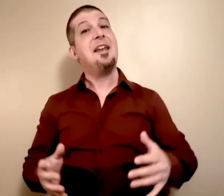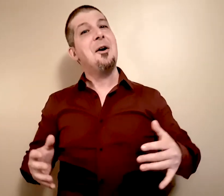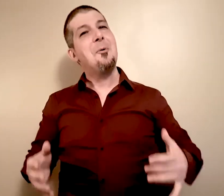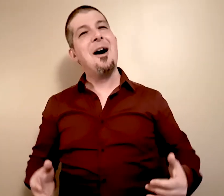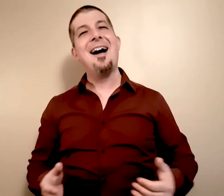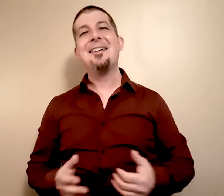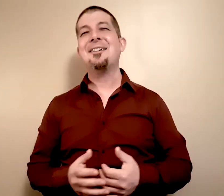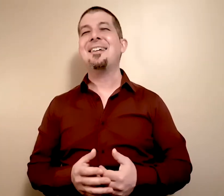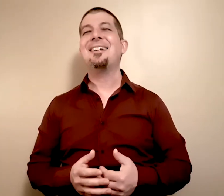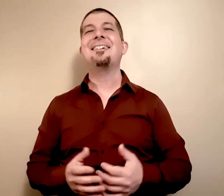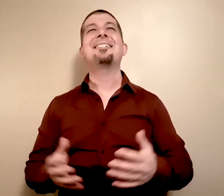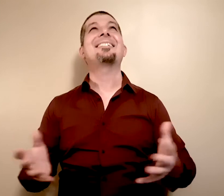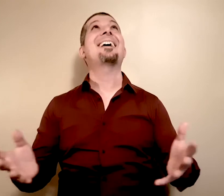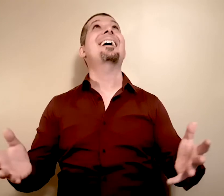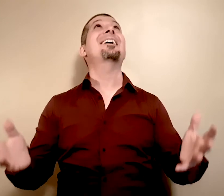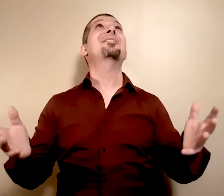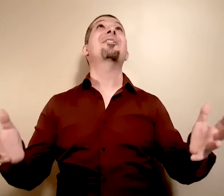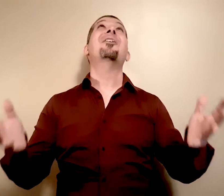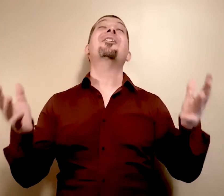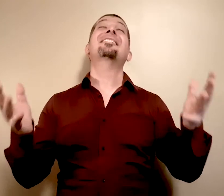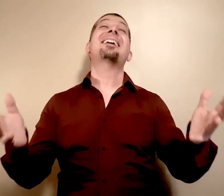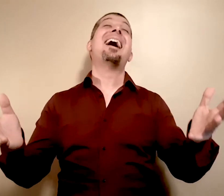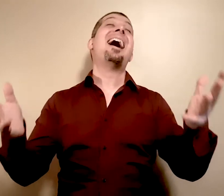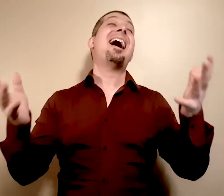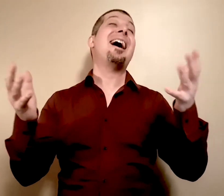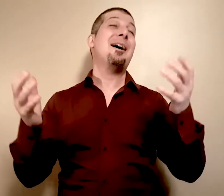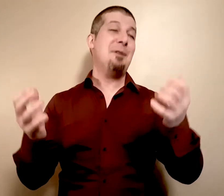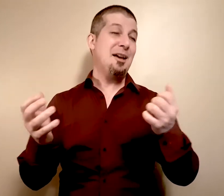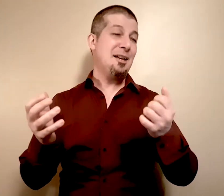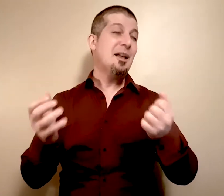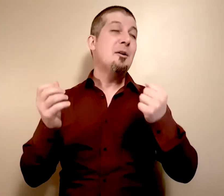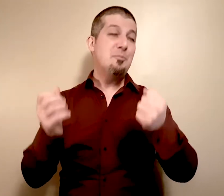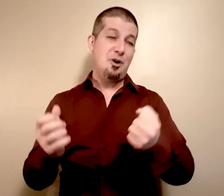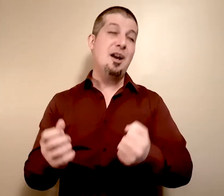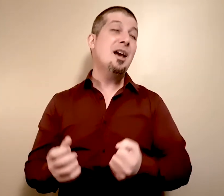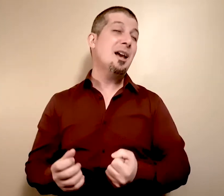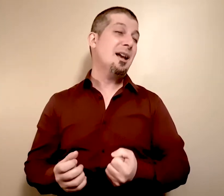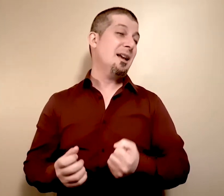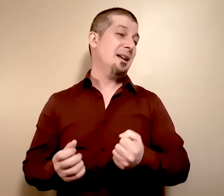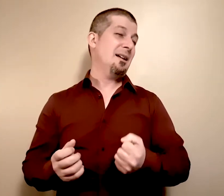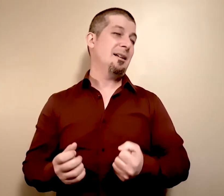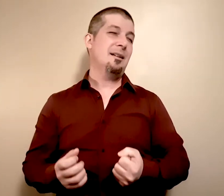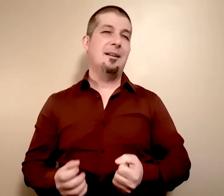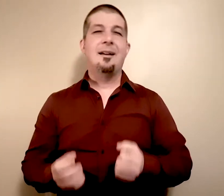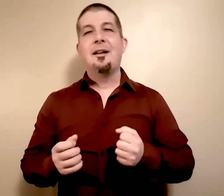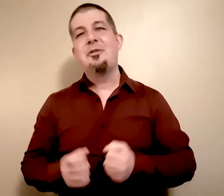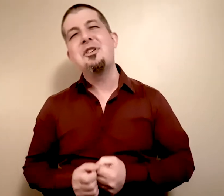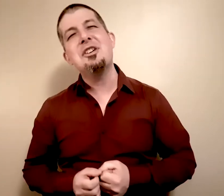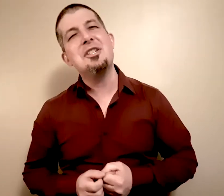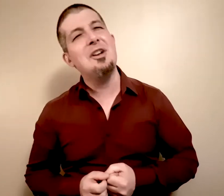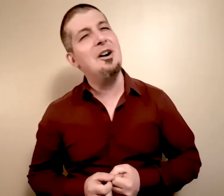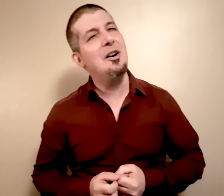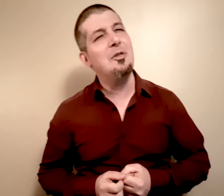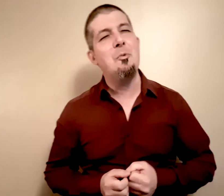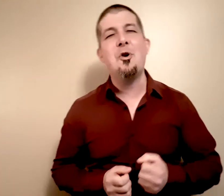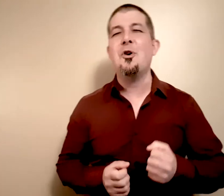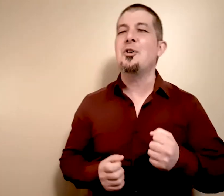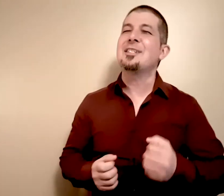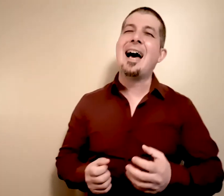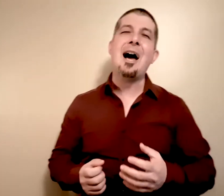why you're here. Take your time and pray. These are the words I